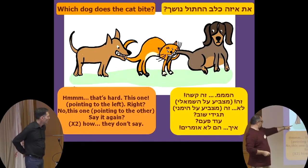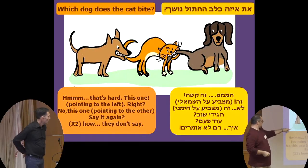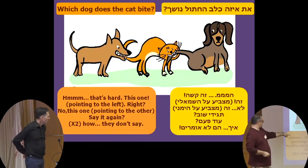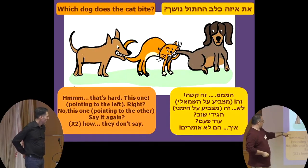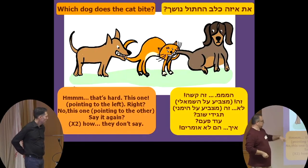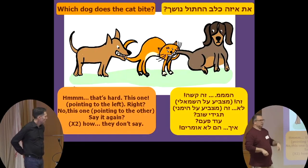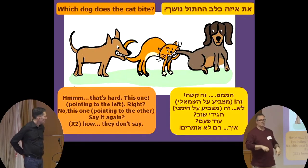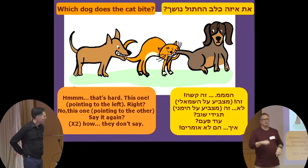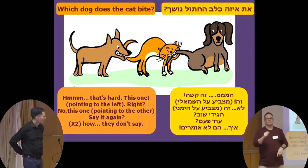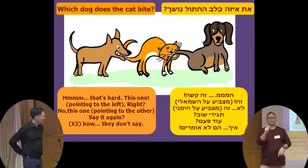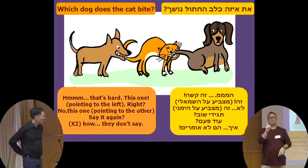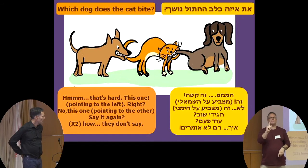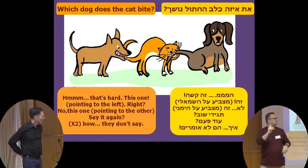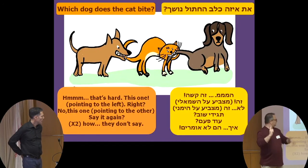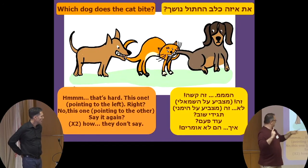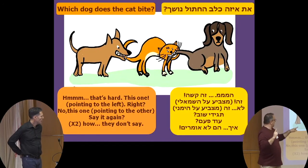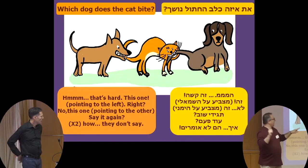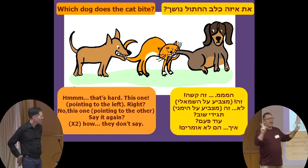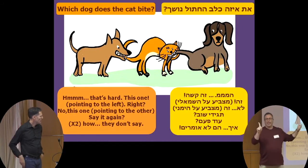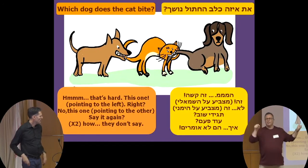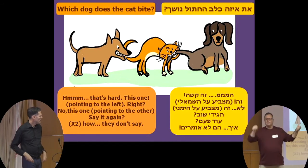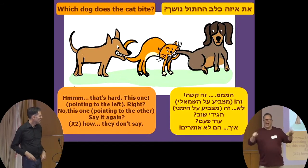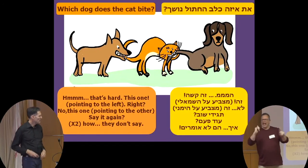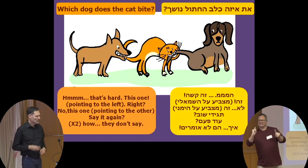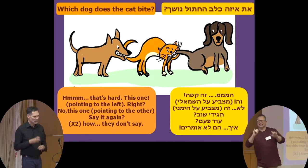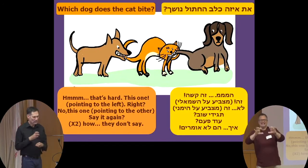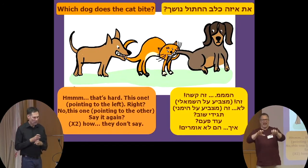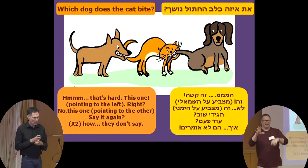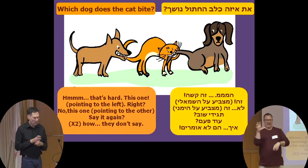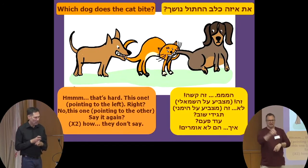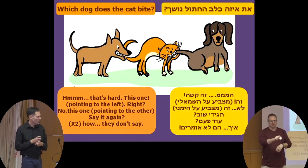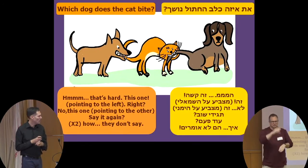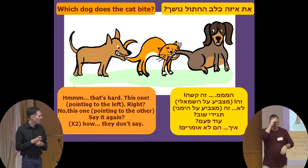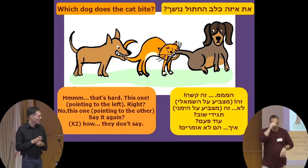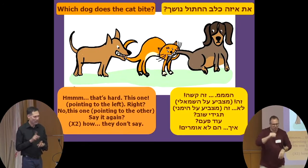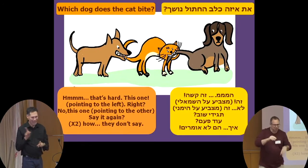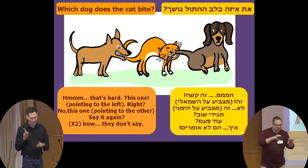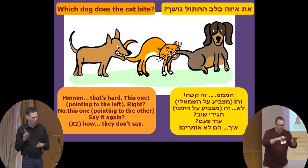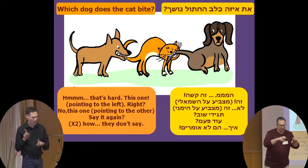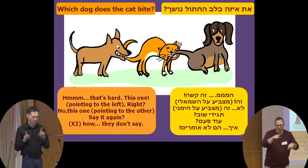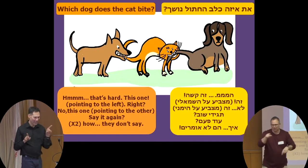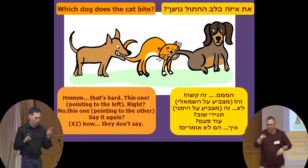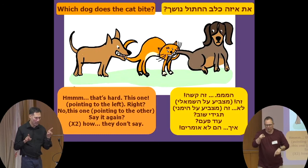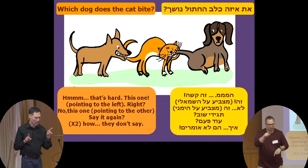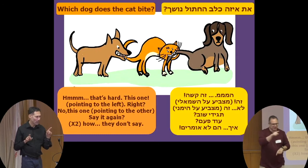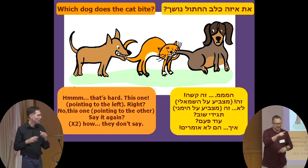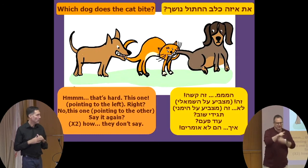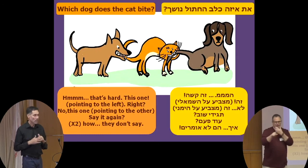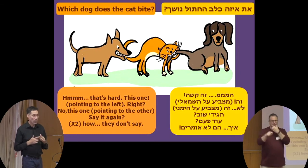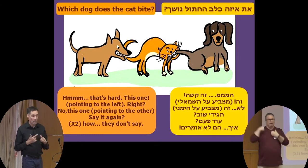This one, pointing to the left one. No, this one, pointing to the other one. Say it again, and I say it again, and they